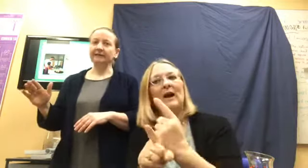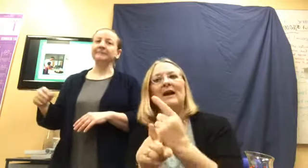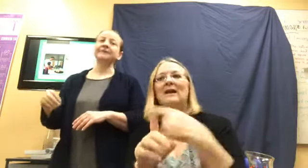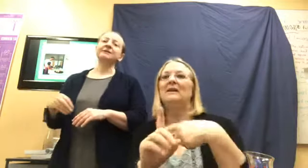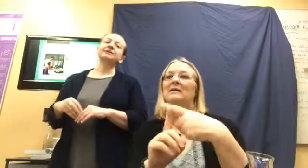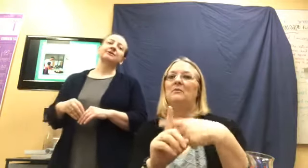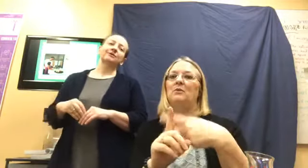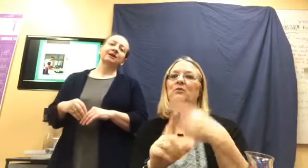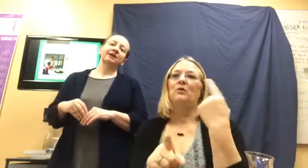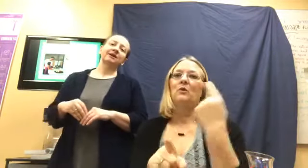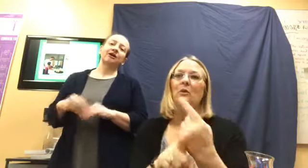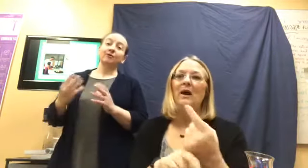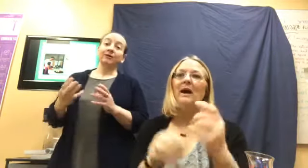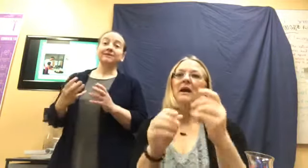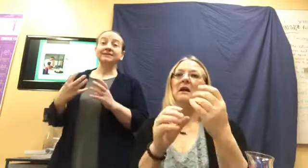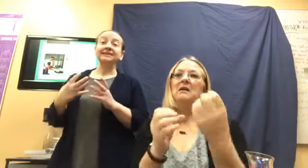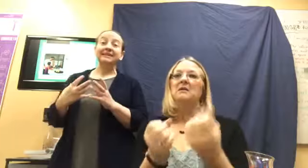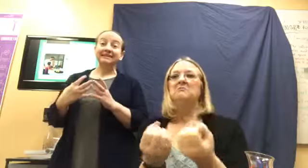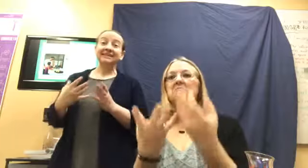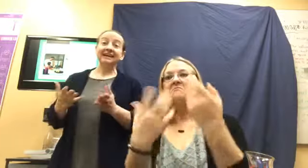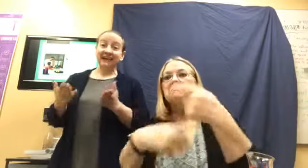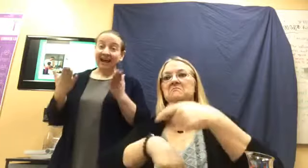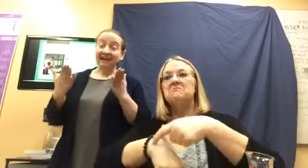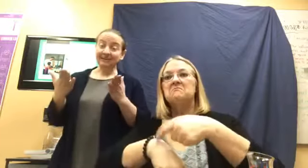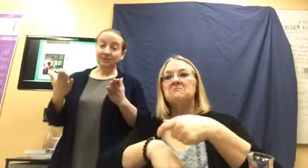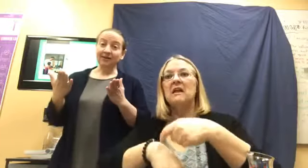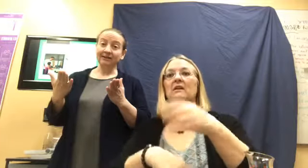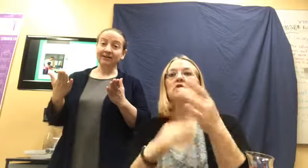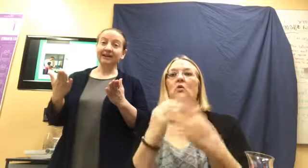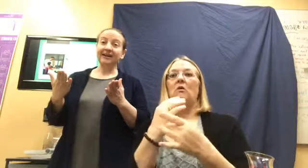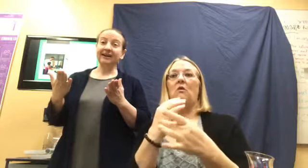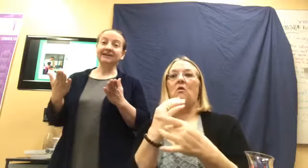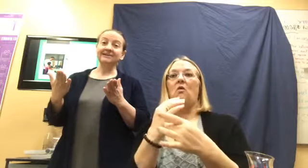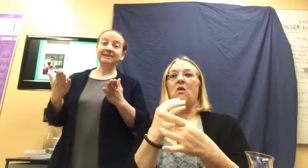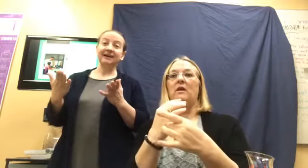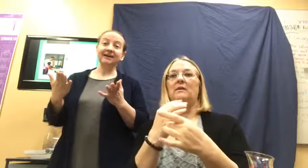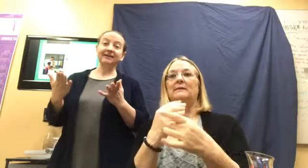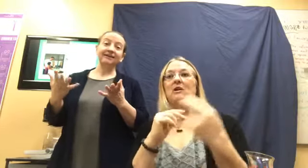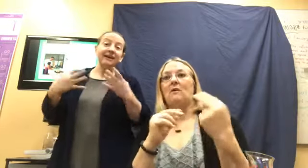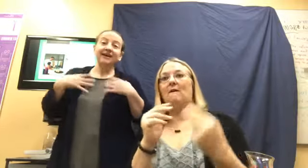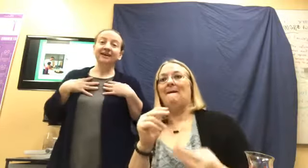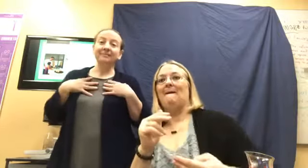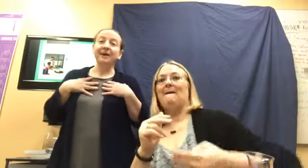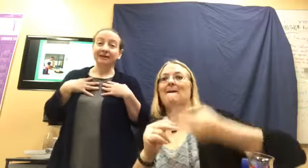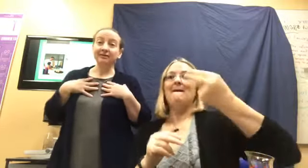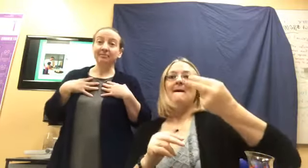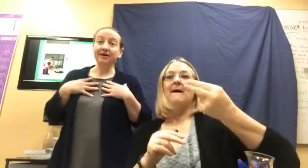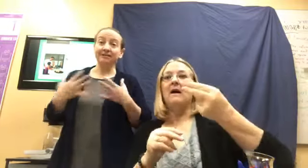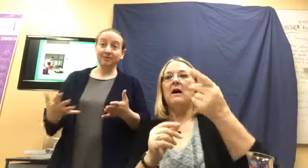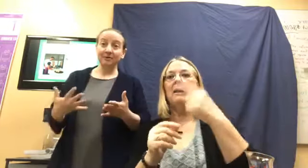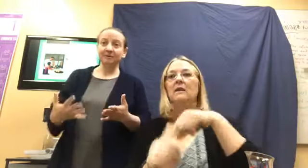so that our oils stay at the highest quality and, uh, impact our body the most.